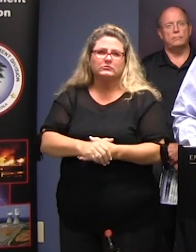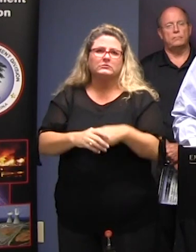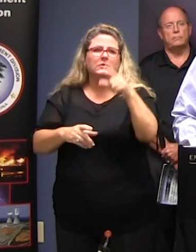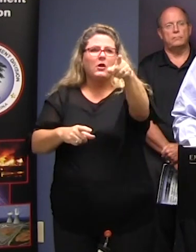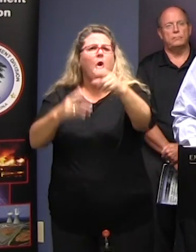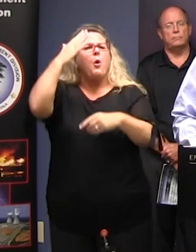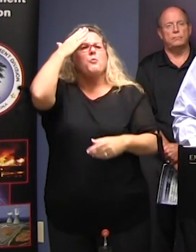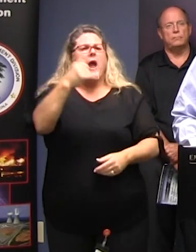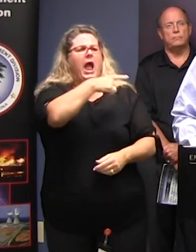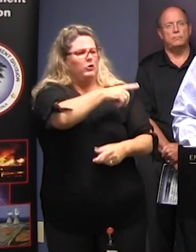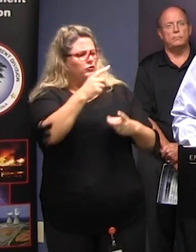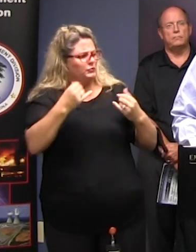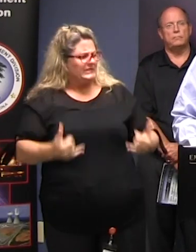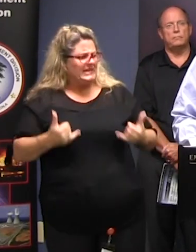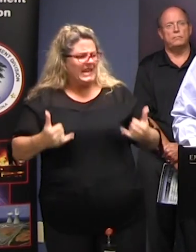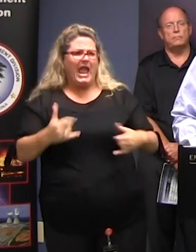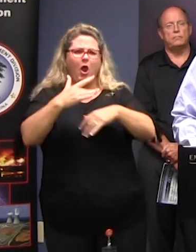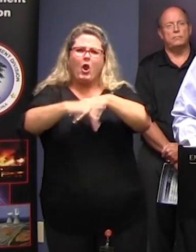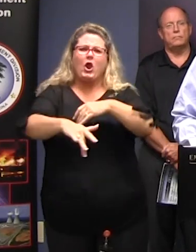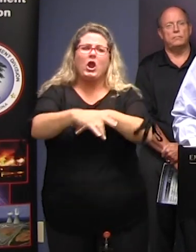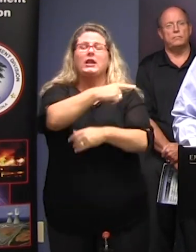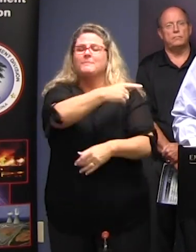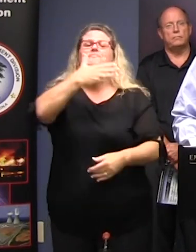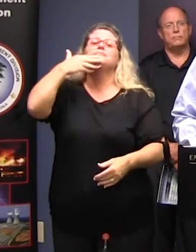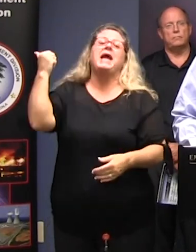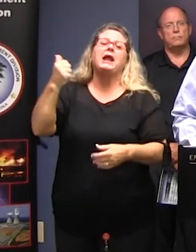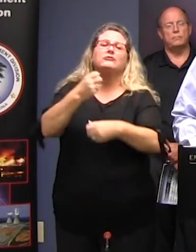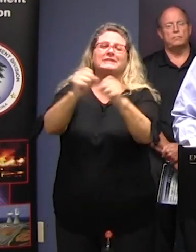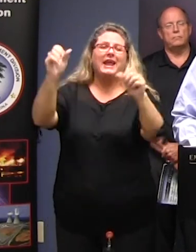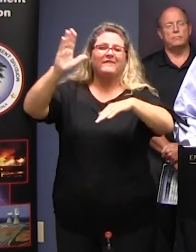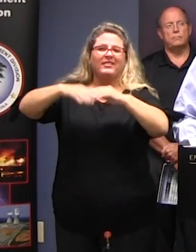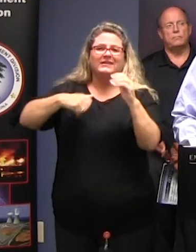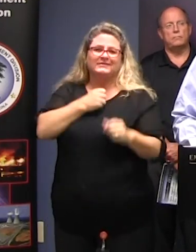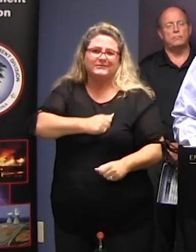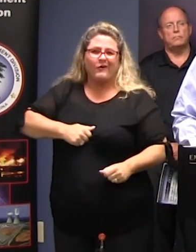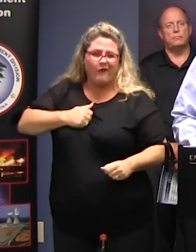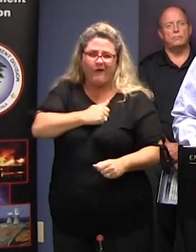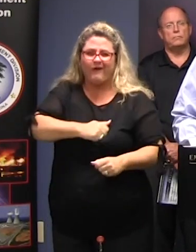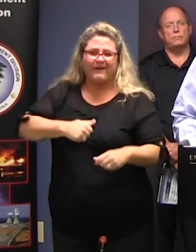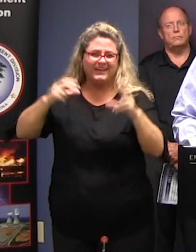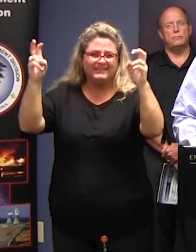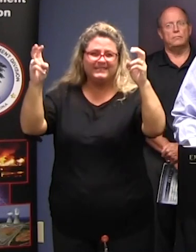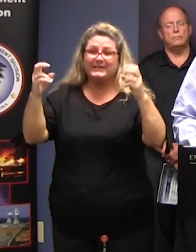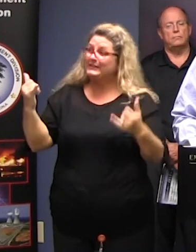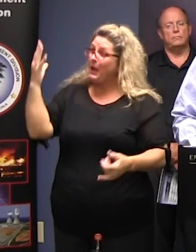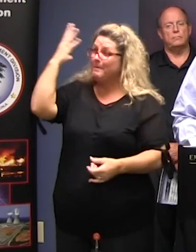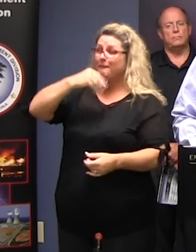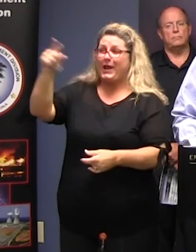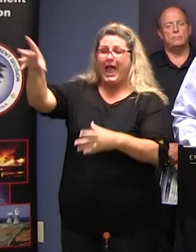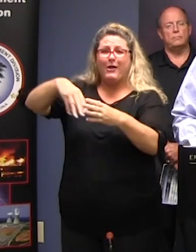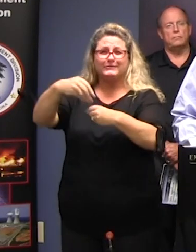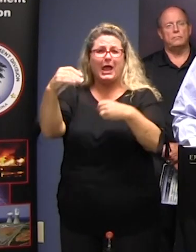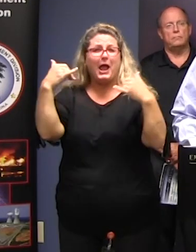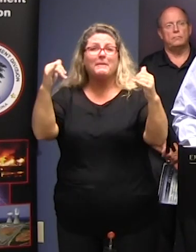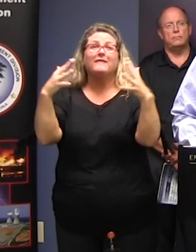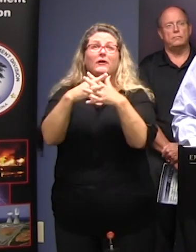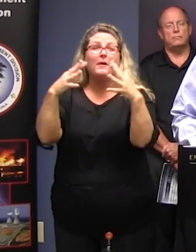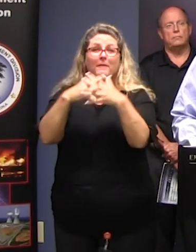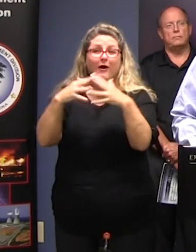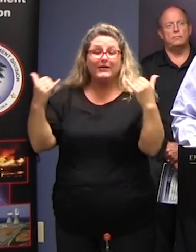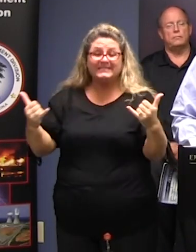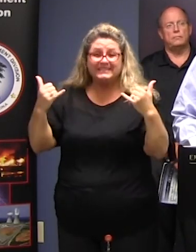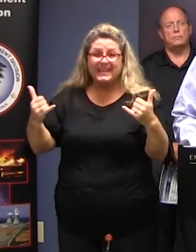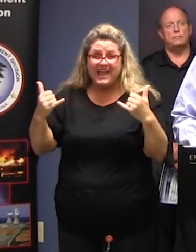so early is just a better safe than sorry for me better safe than sorry always I mean, it's a beautiful day outside people playing football today